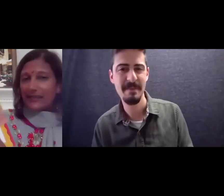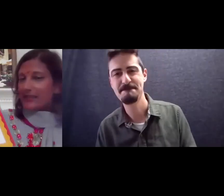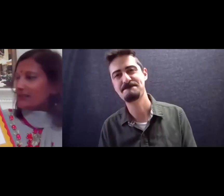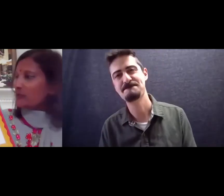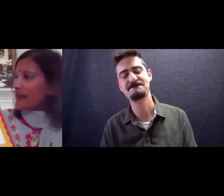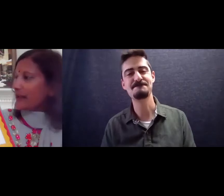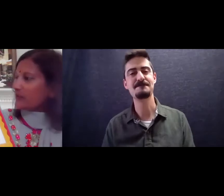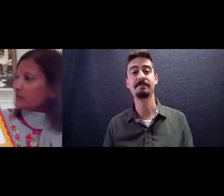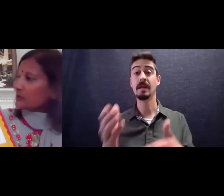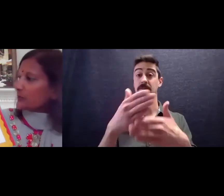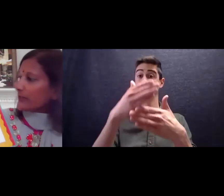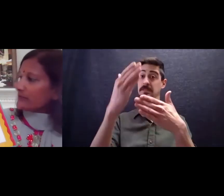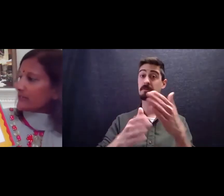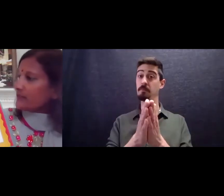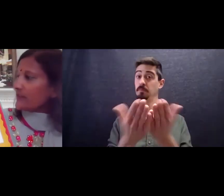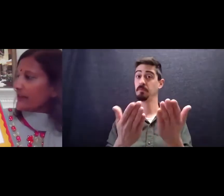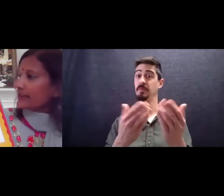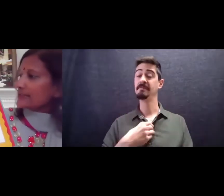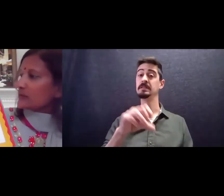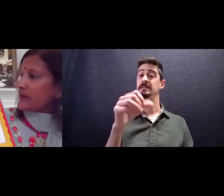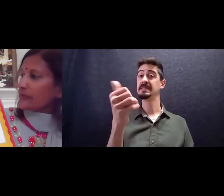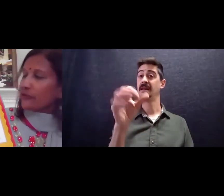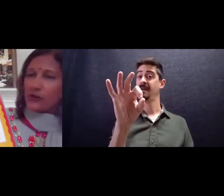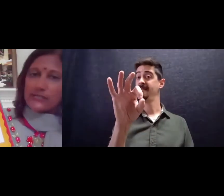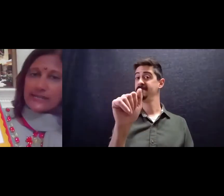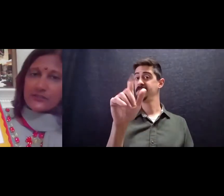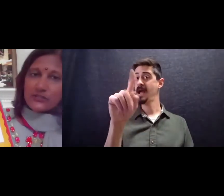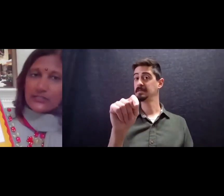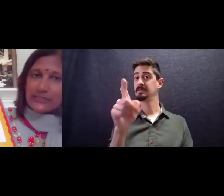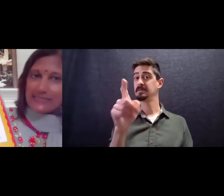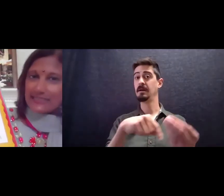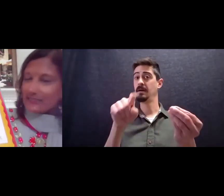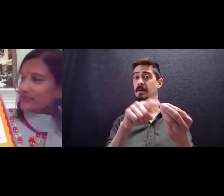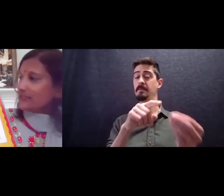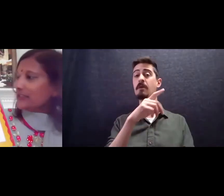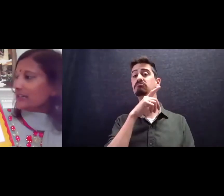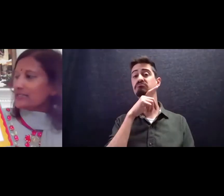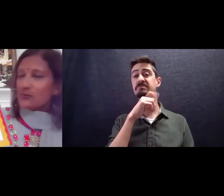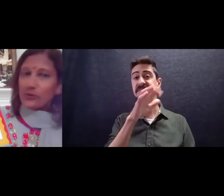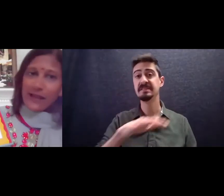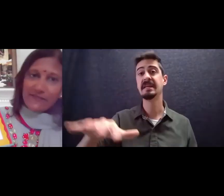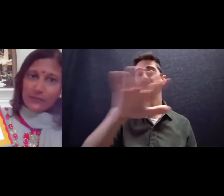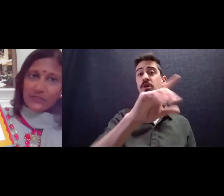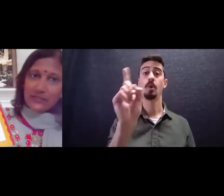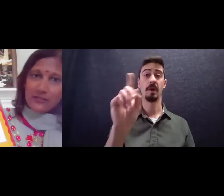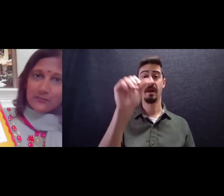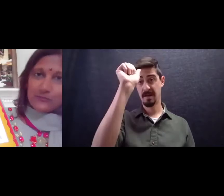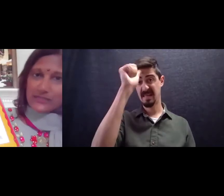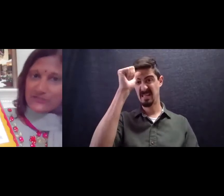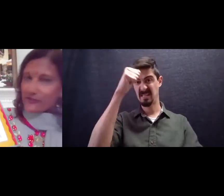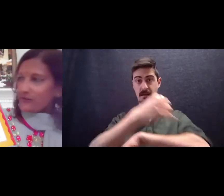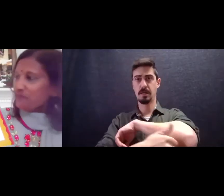and then in the back of the book we have 10 facts about the Thar desert in India and this is where my family